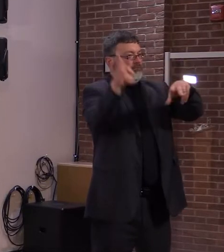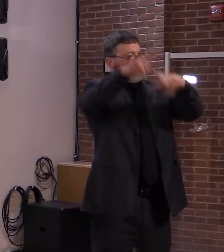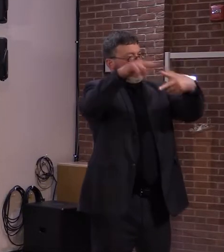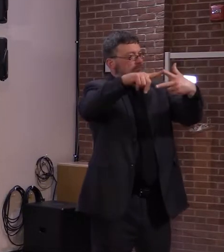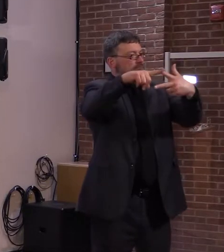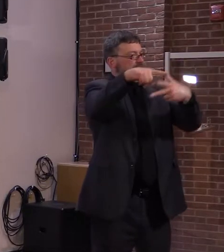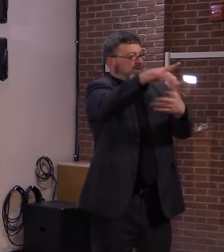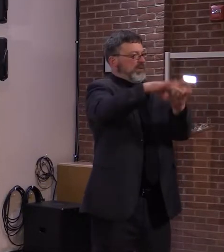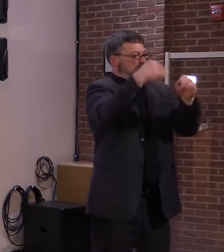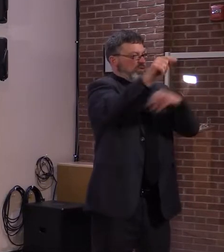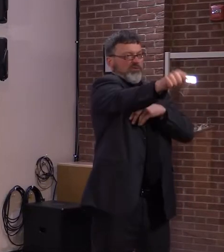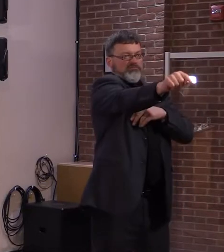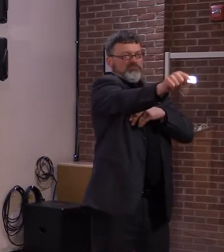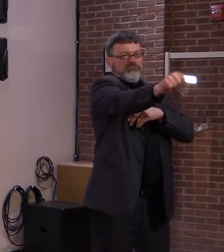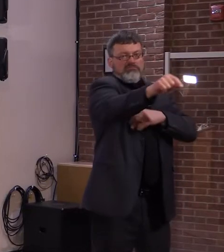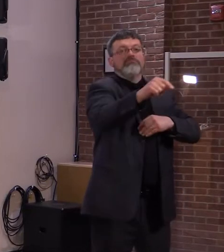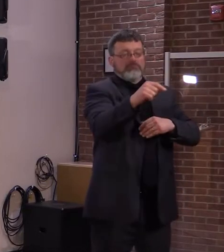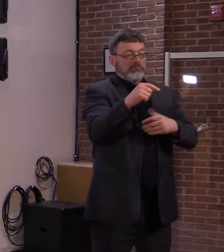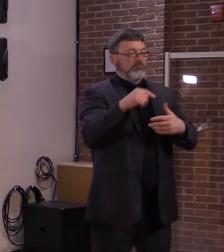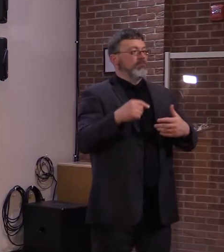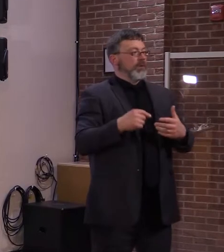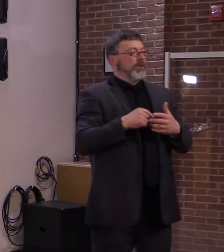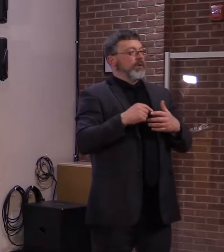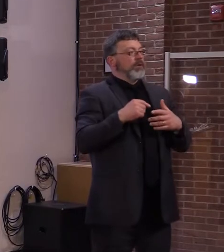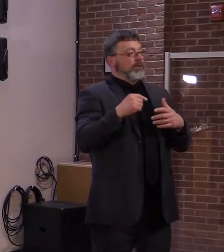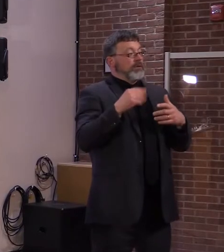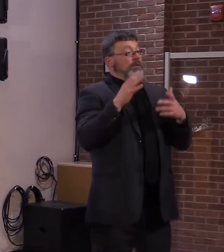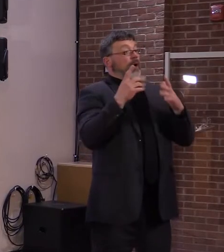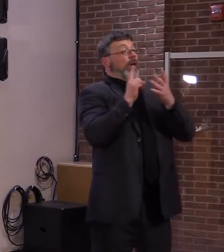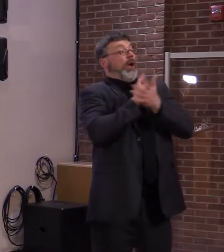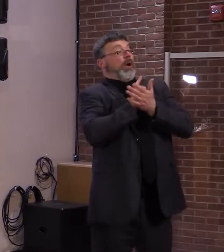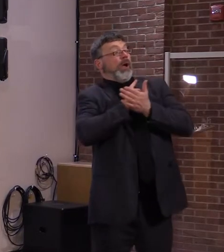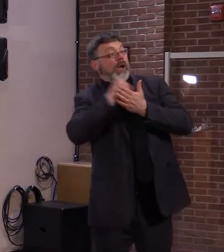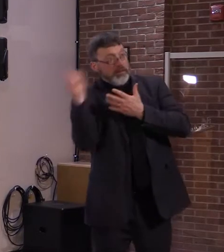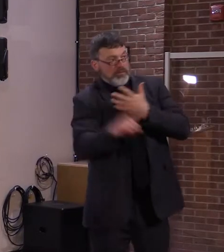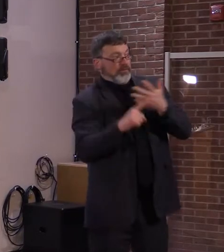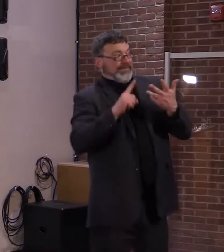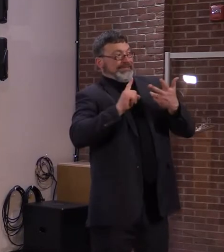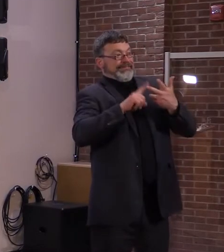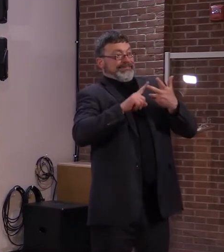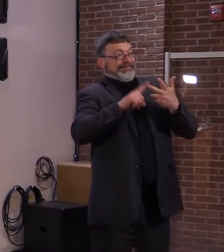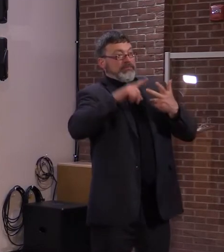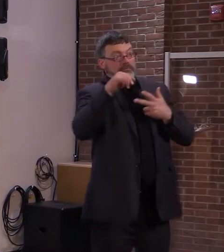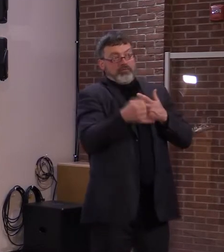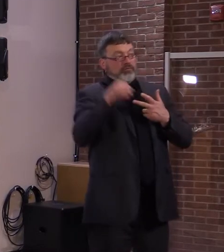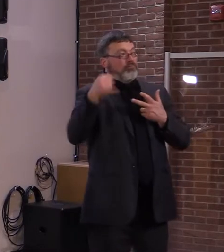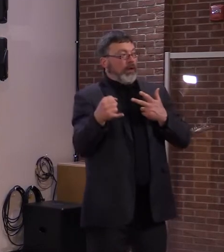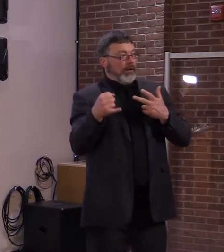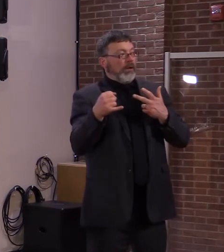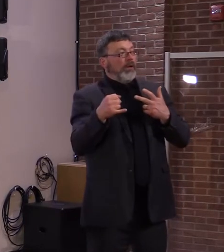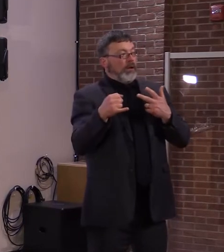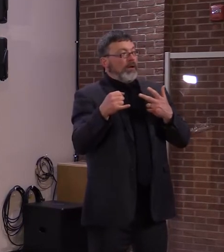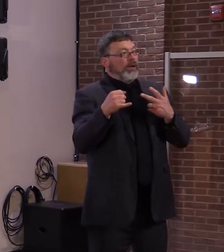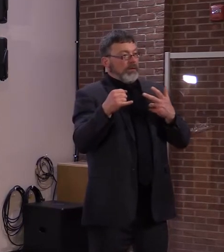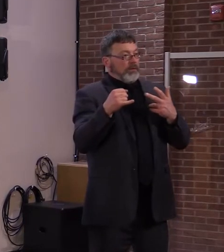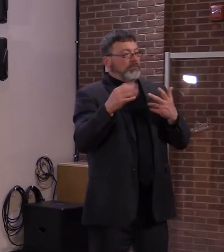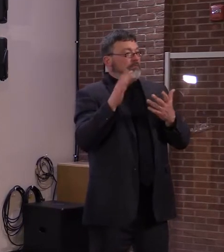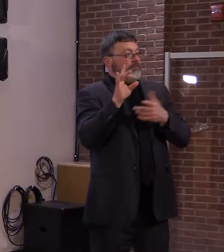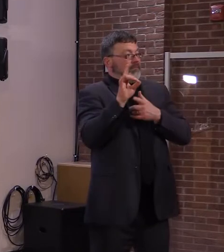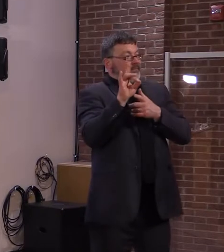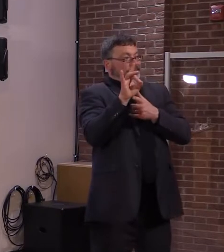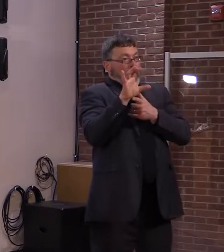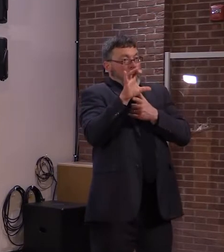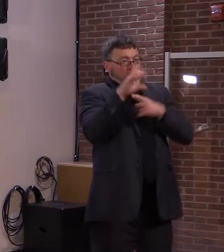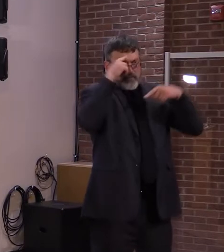see a small distribution next week, about 800 doses each for the state supply and pharmacies.